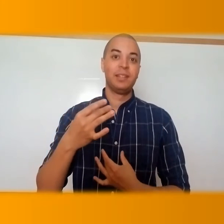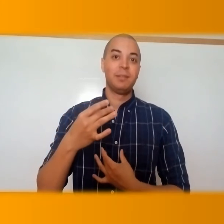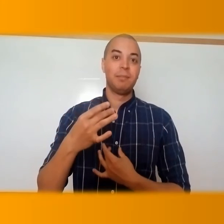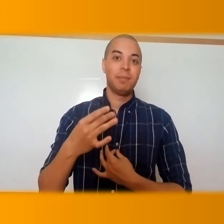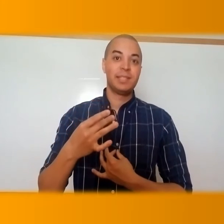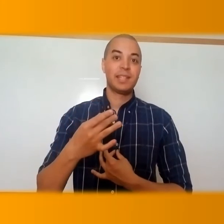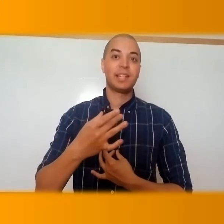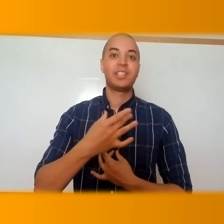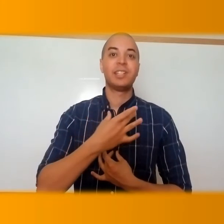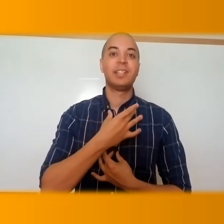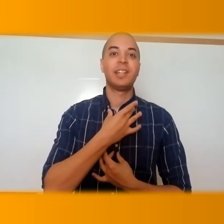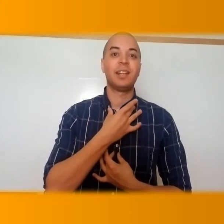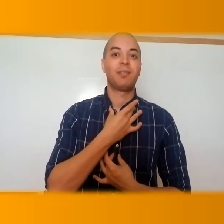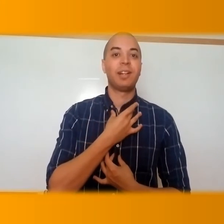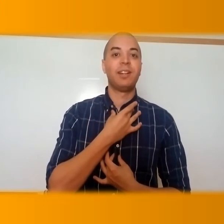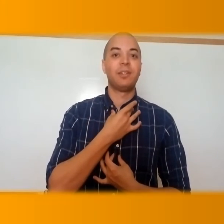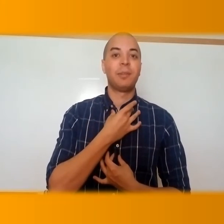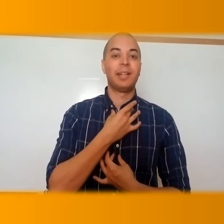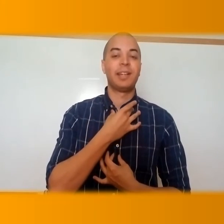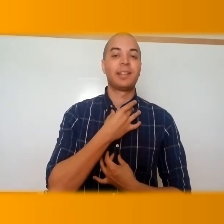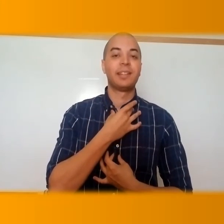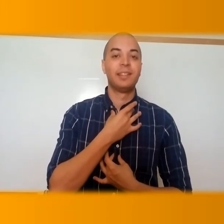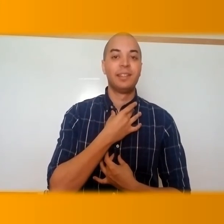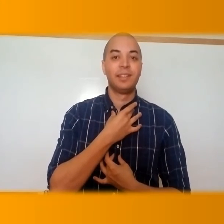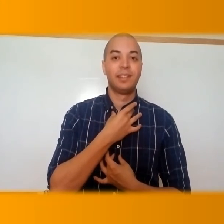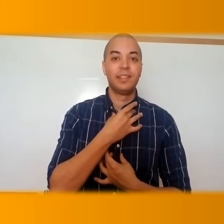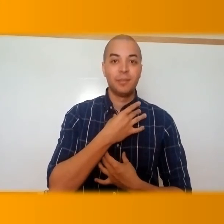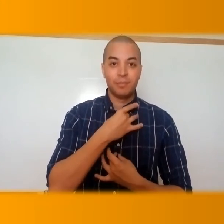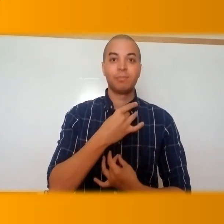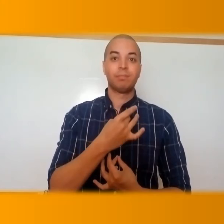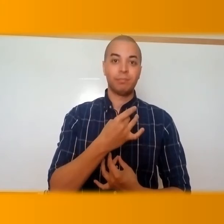midsection and right under my neck.